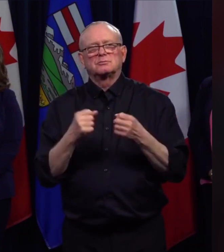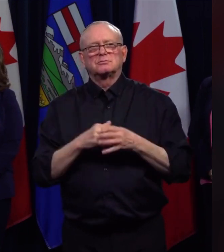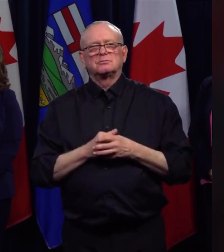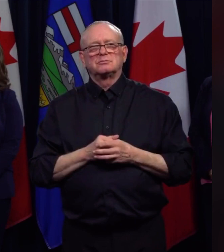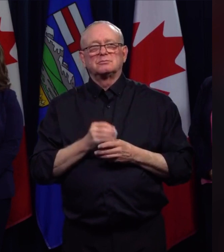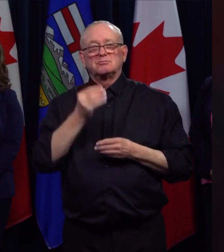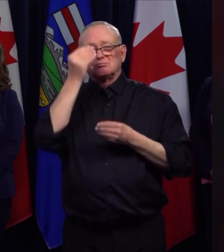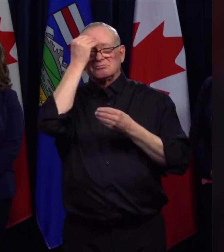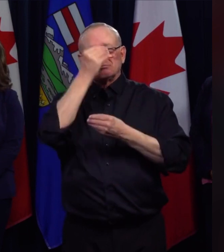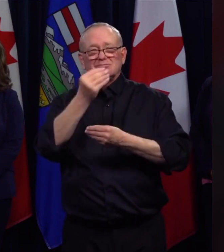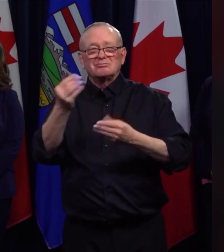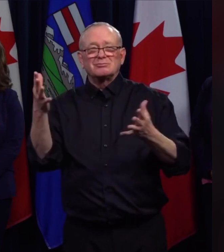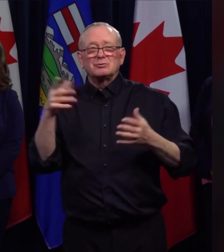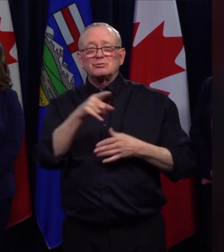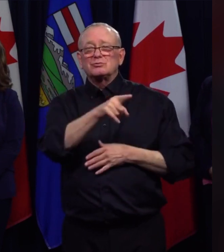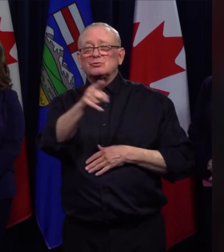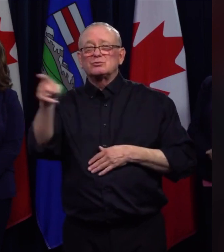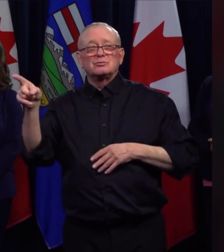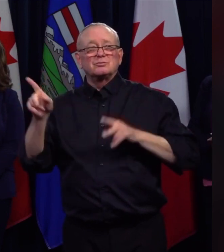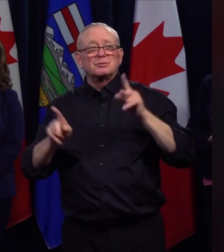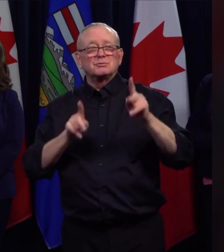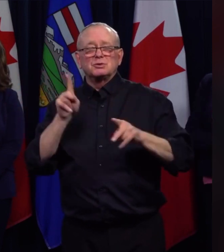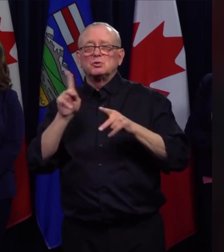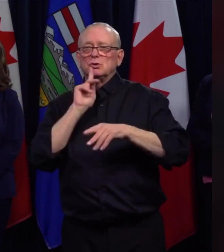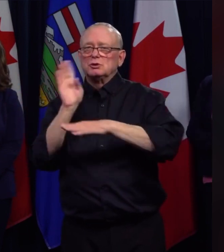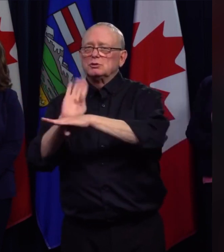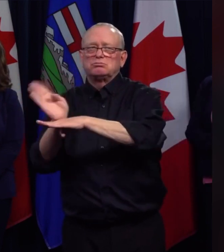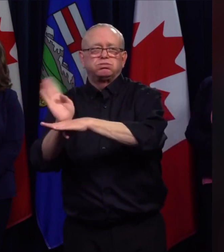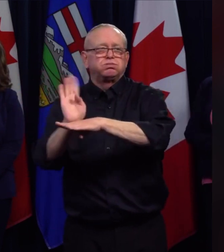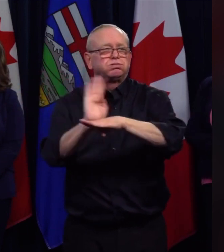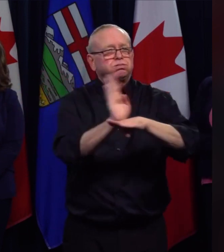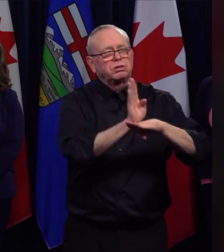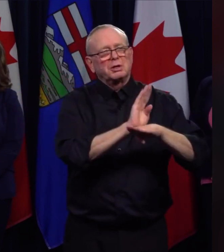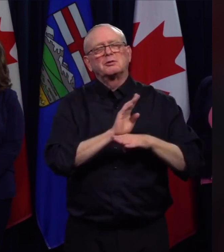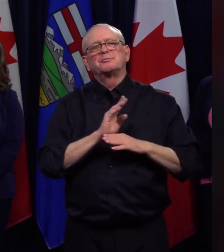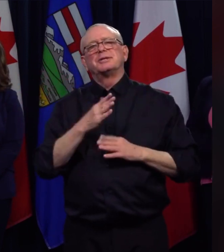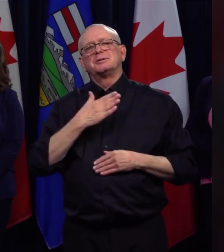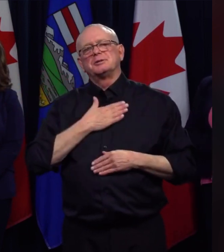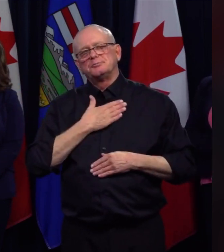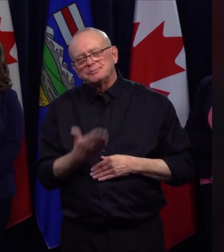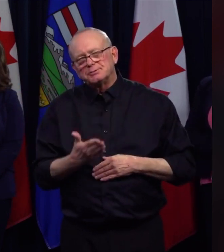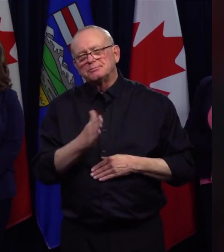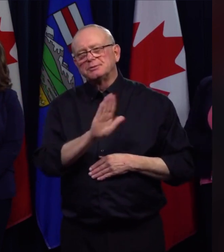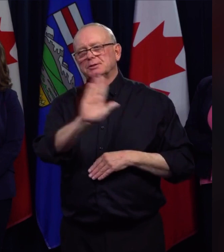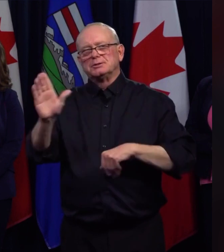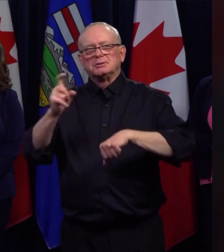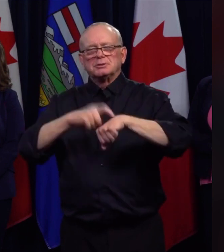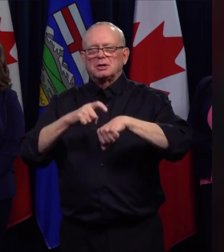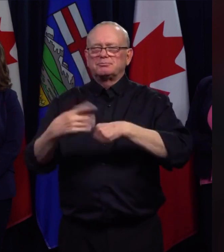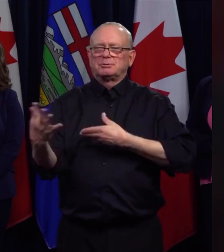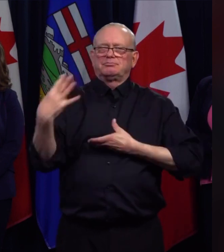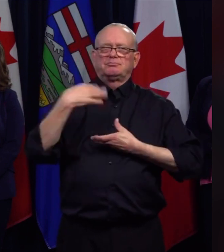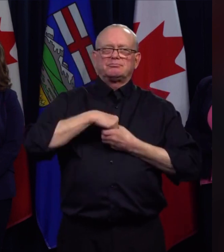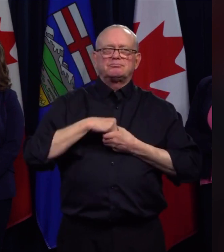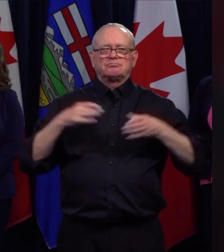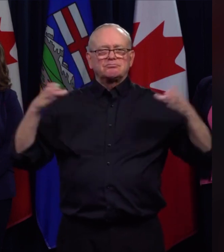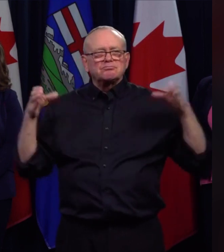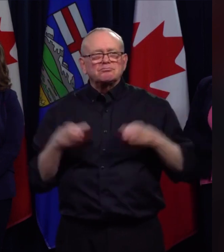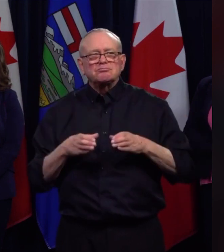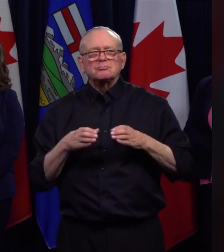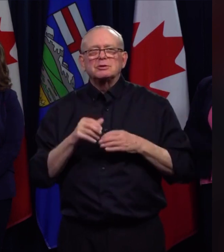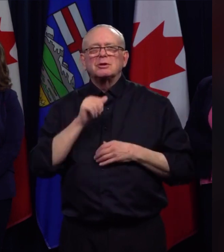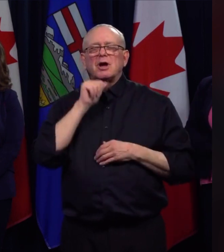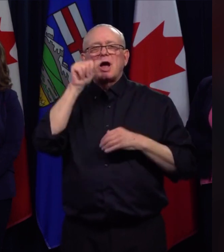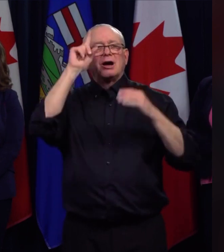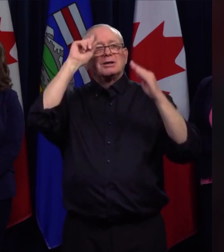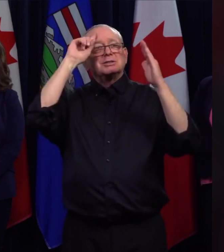people and they are giving of their time freely with no compensation or expectation of it. And this